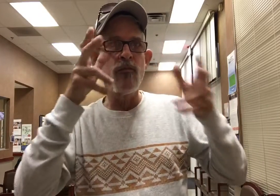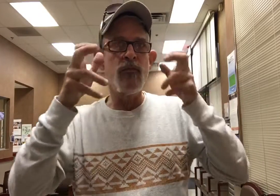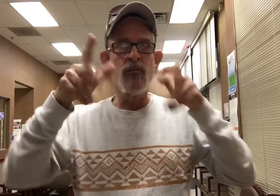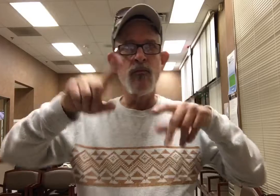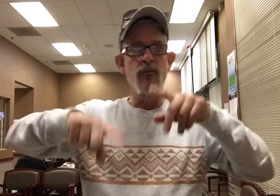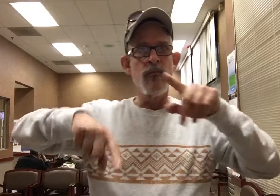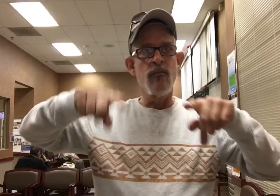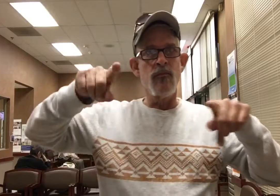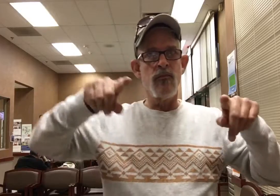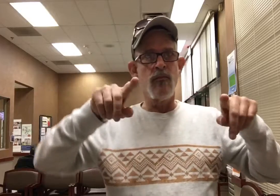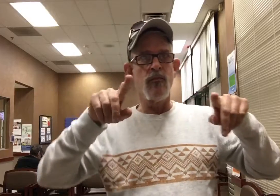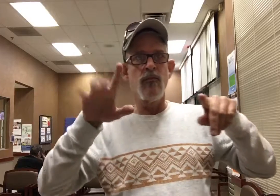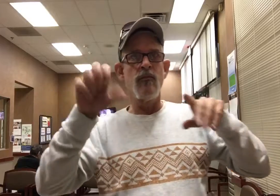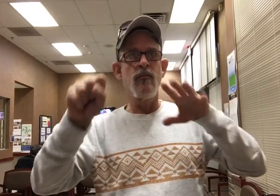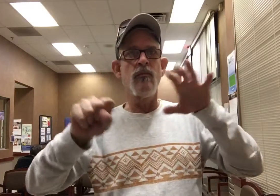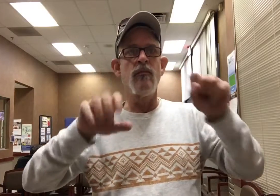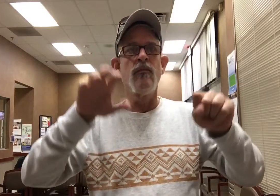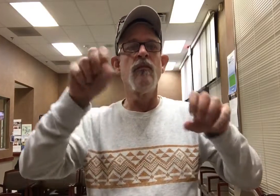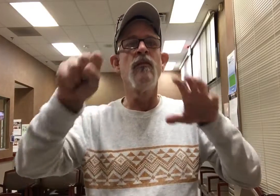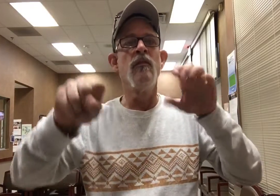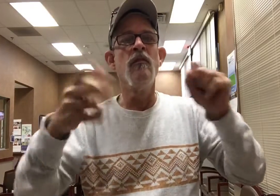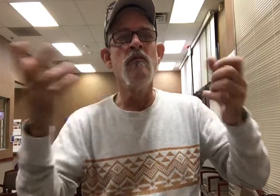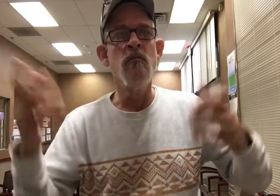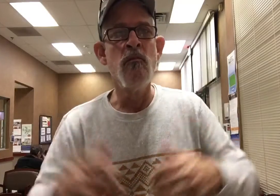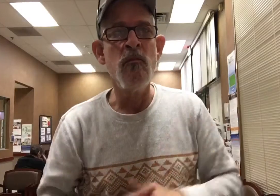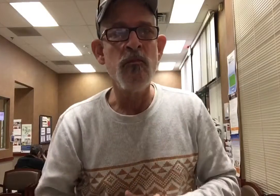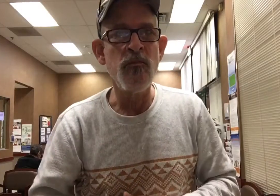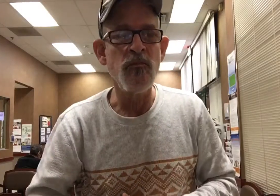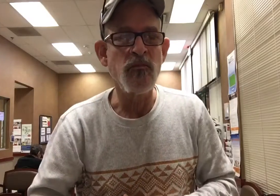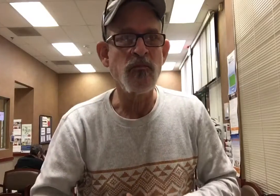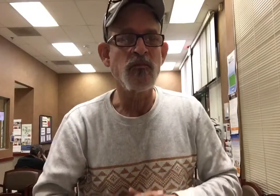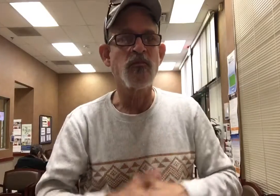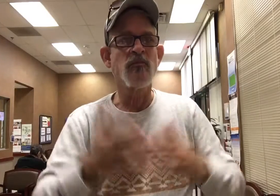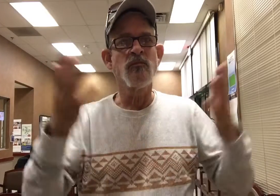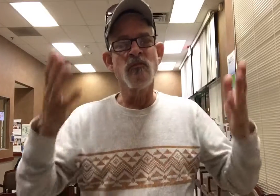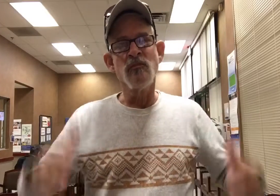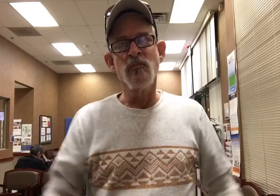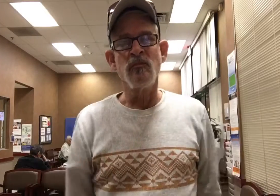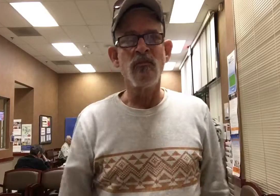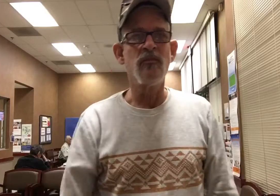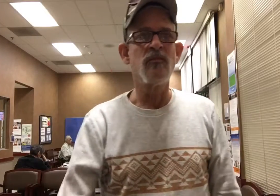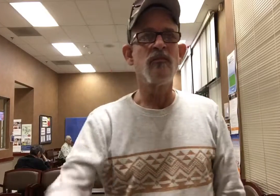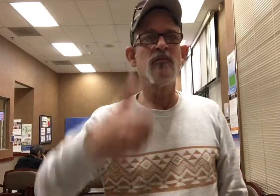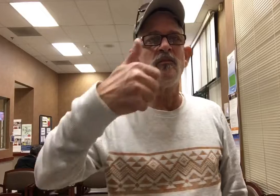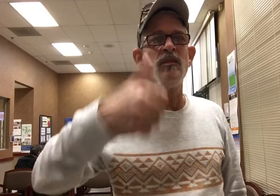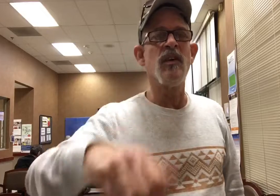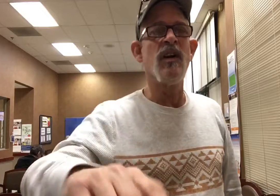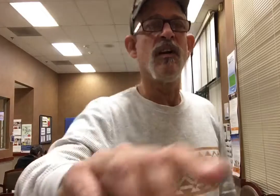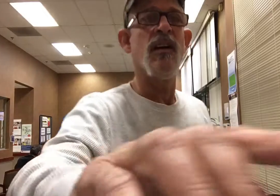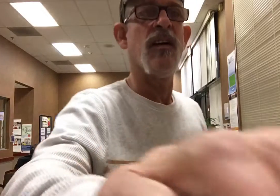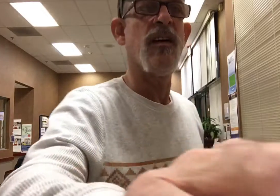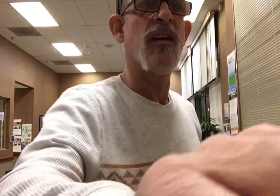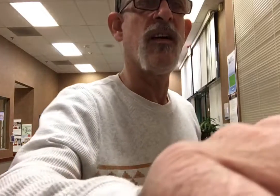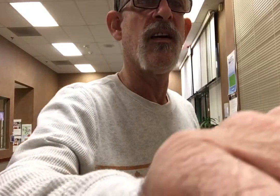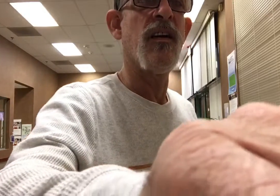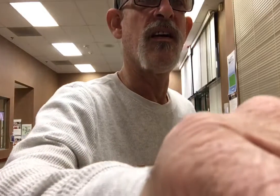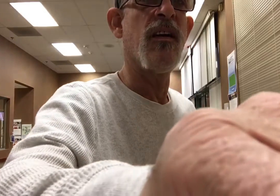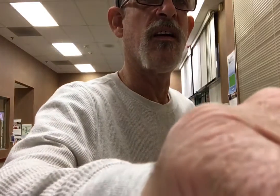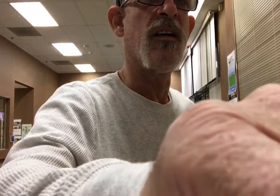And this is sausage being made. You've been eating a lot of dough here. Sandwiches, take it. You can't go wrong with a roast beef sandwich. Thank you for ordering this.